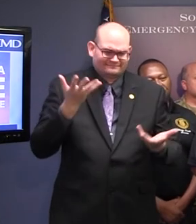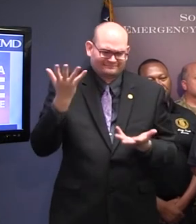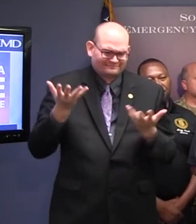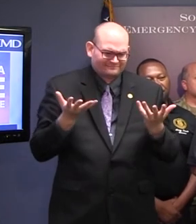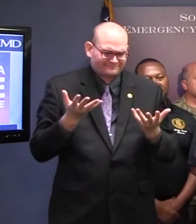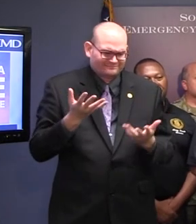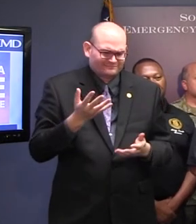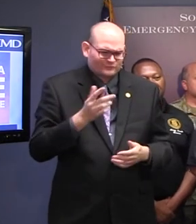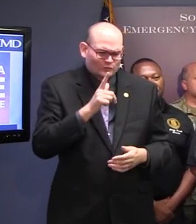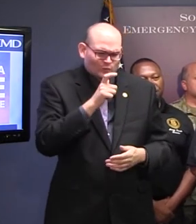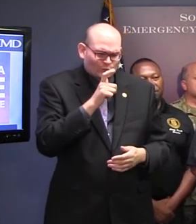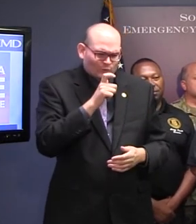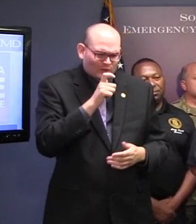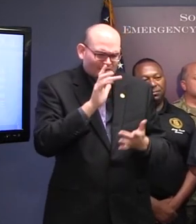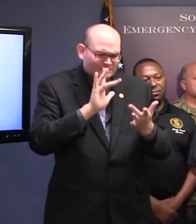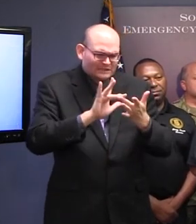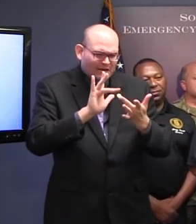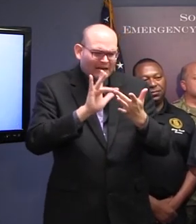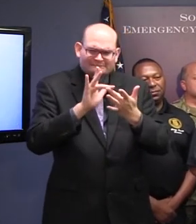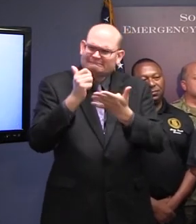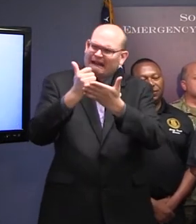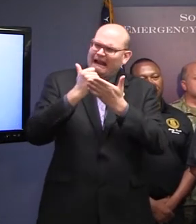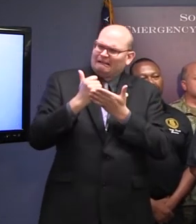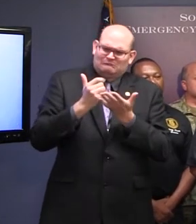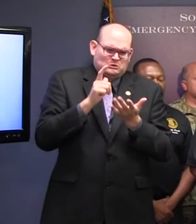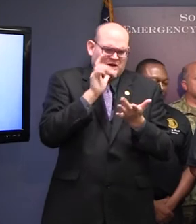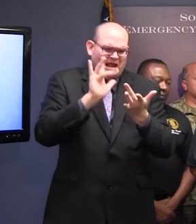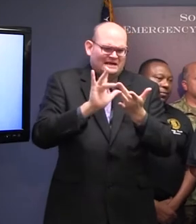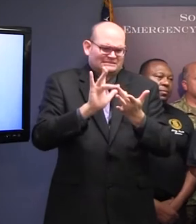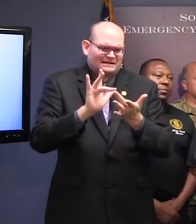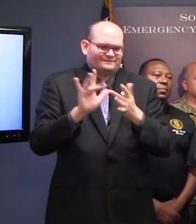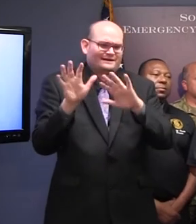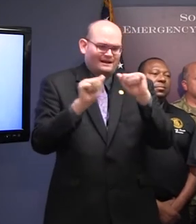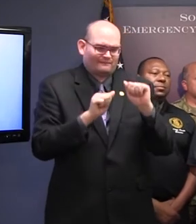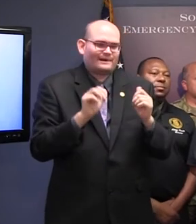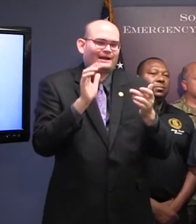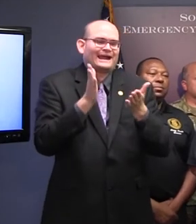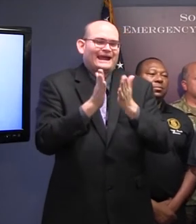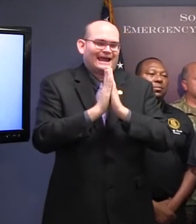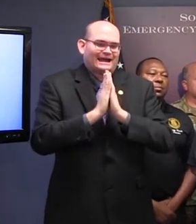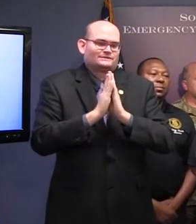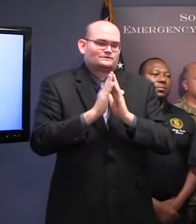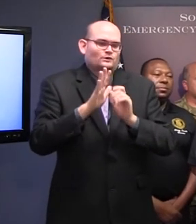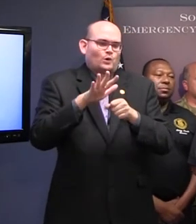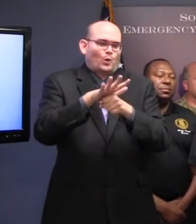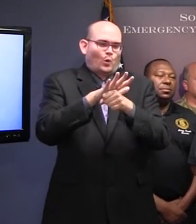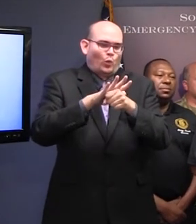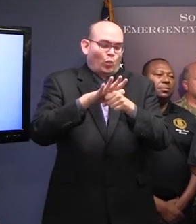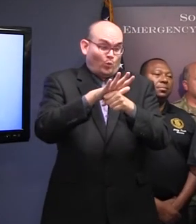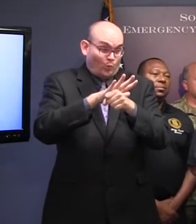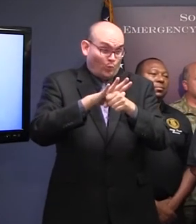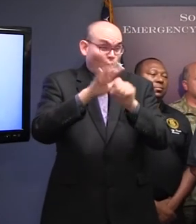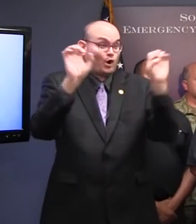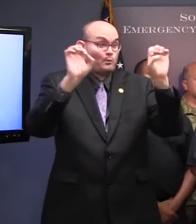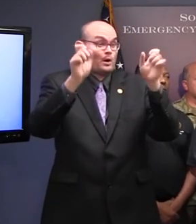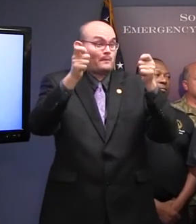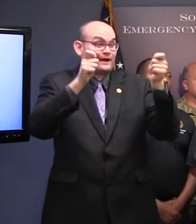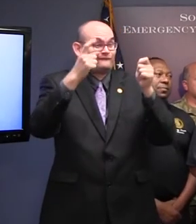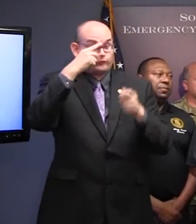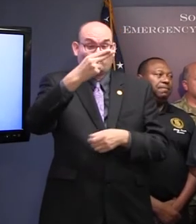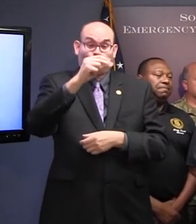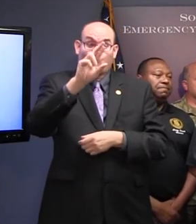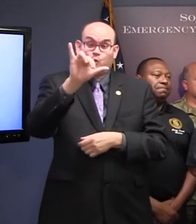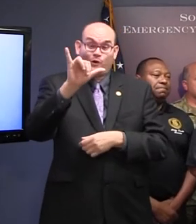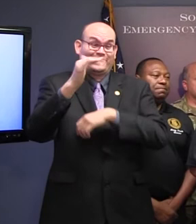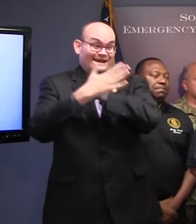and want to evacuate? They should talk to their local emergency managers. And they can find all that information on your website? Yeah, our website has